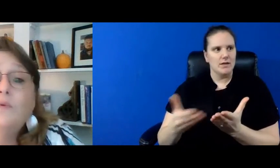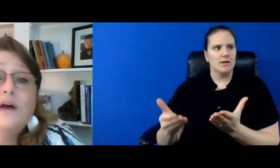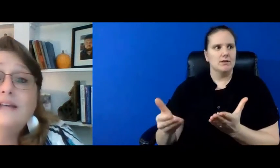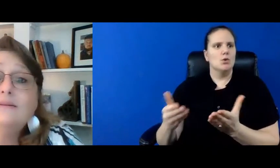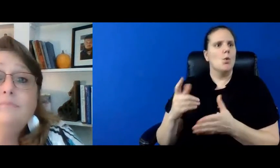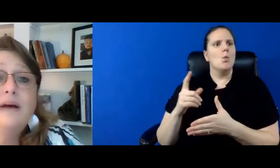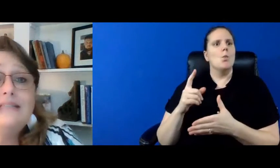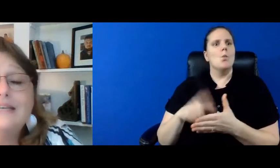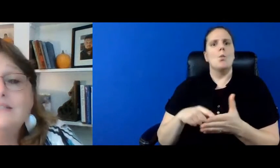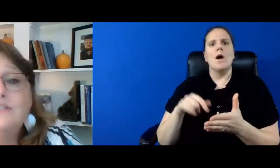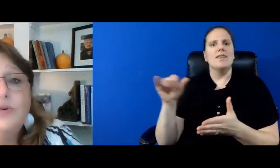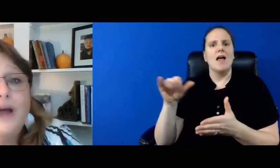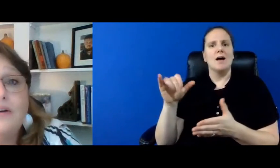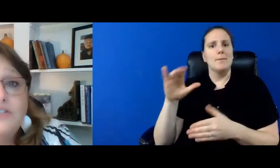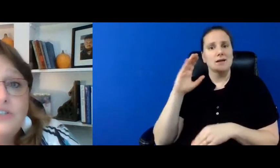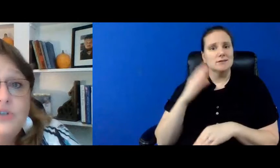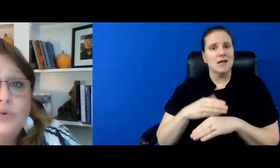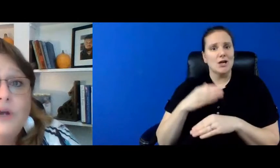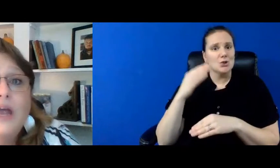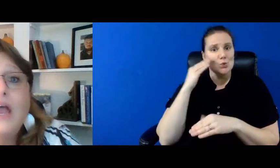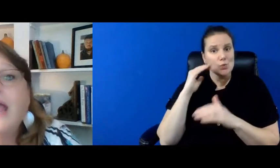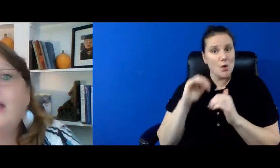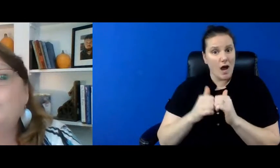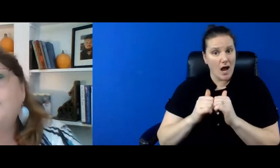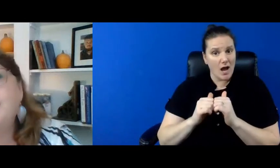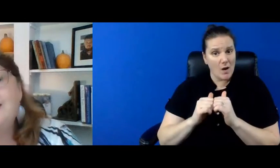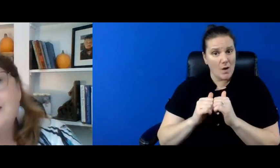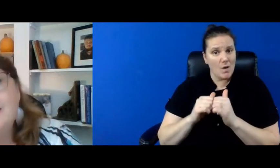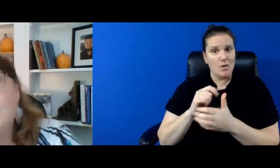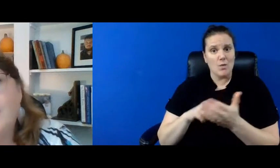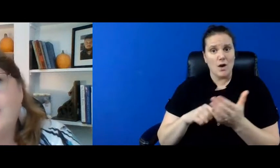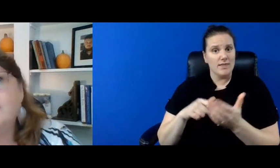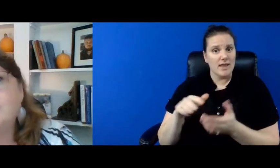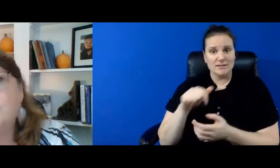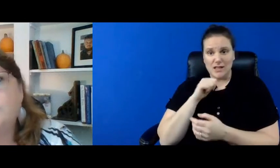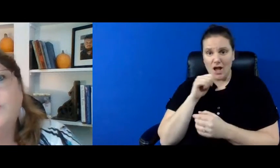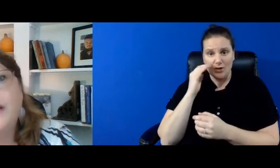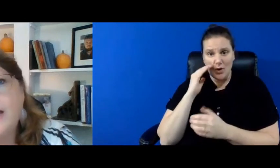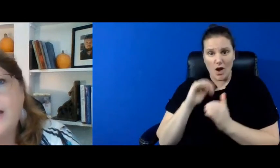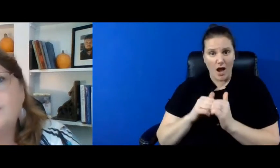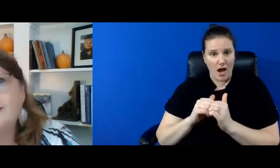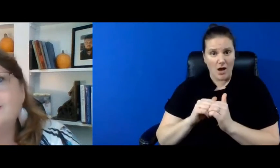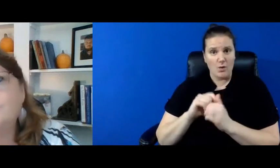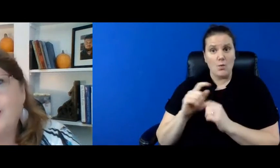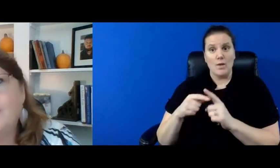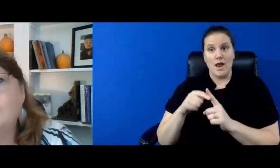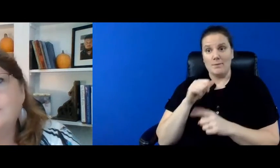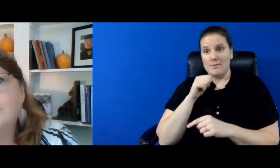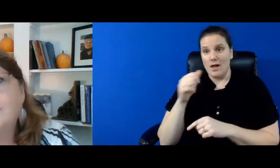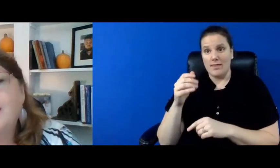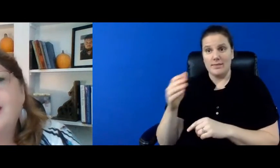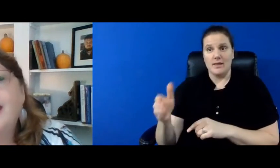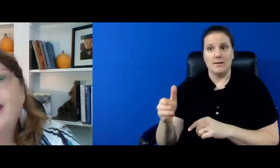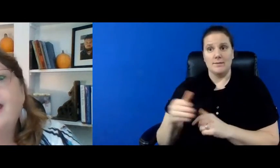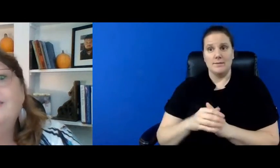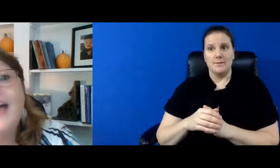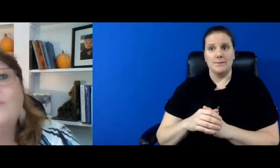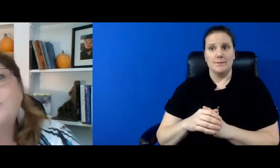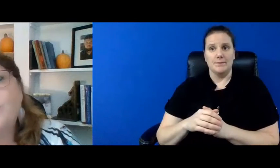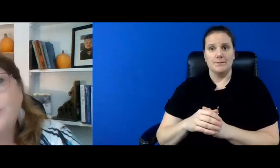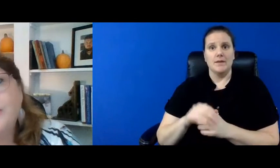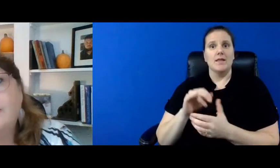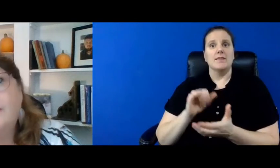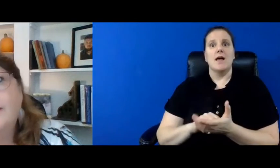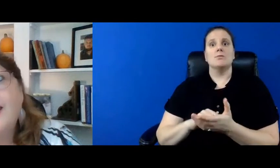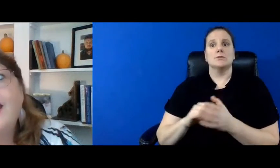of what it was my sons knew how to do and what they didn't know how to do when i wasn't around and